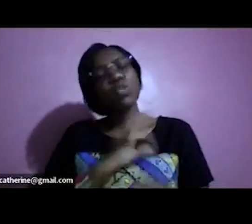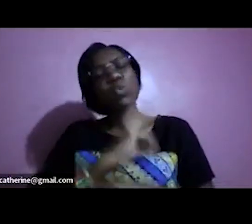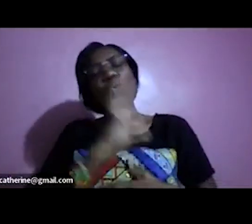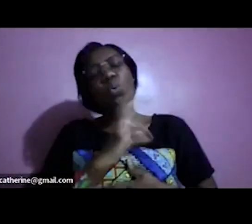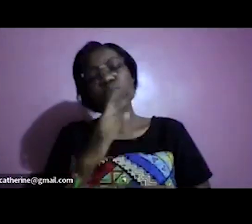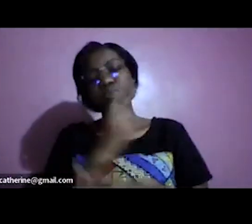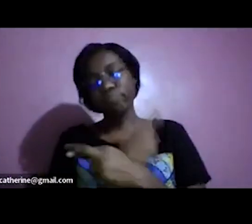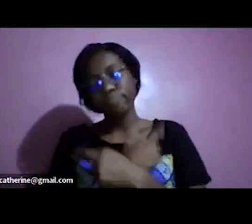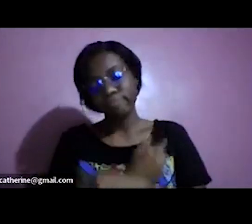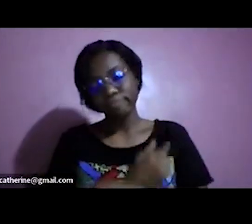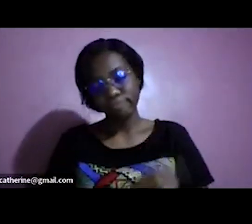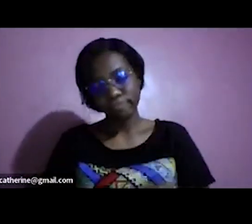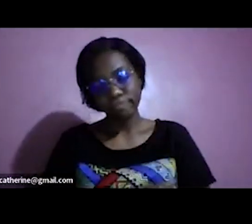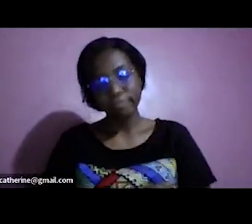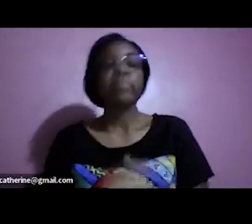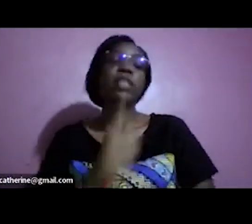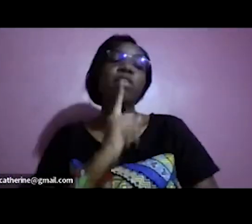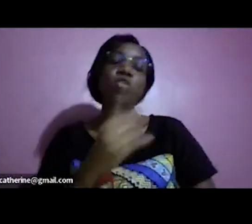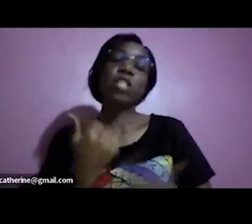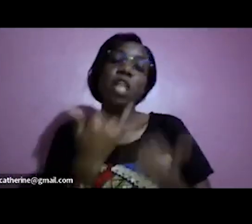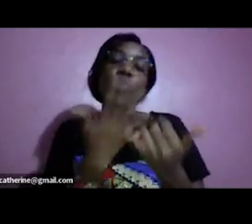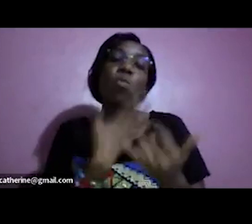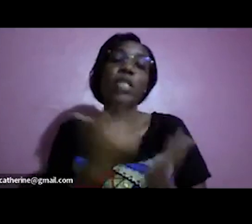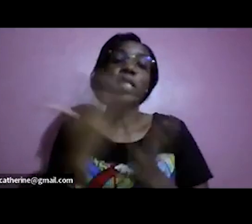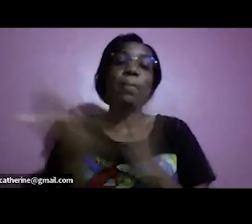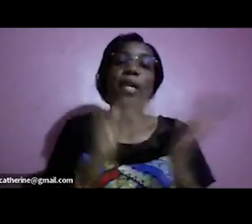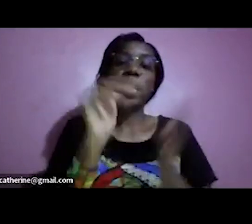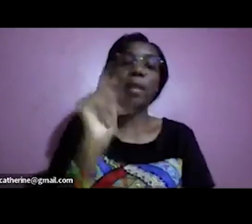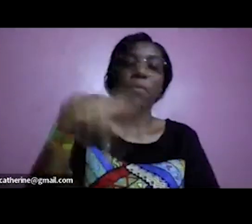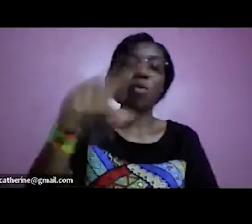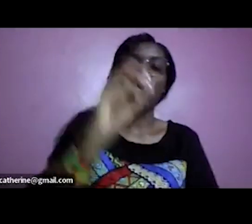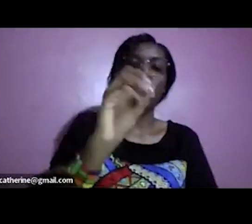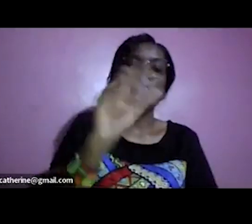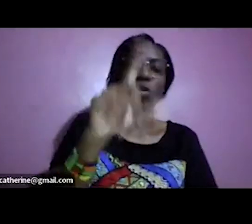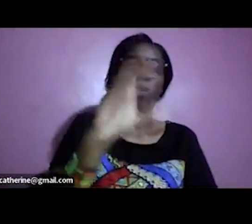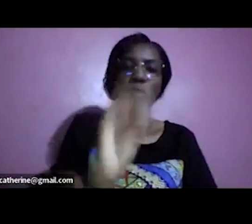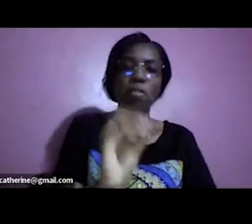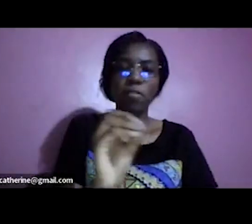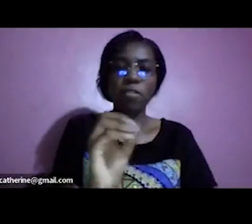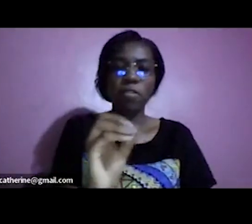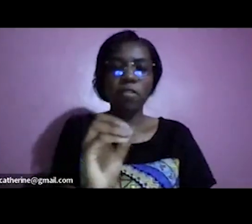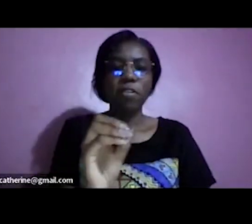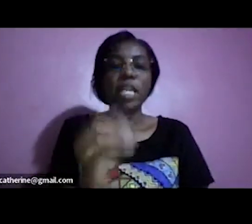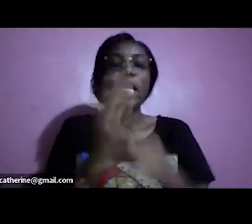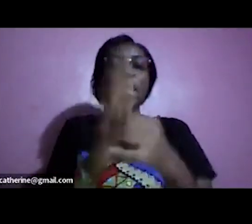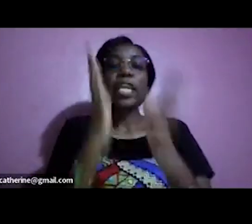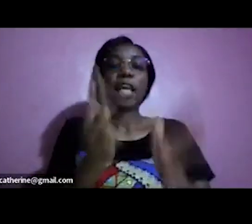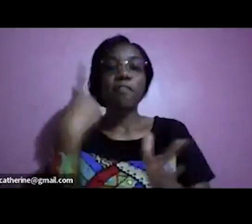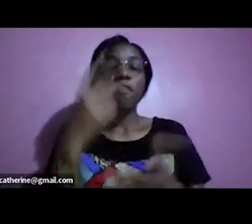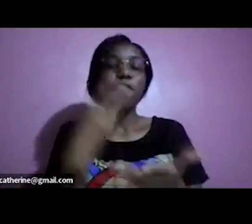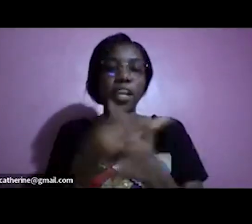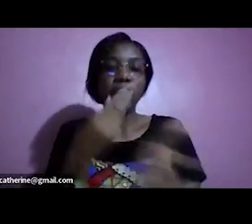me to bring up mr apollo mr apollo is head of financial literacy at